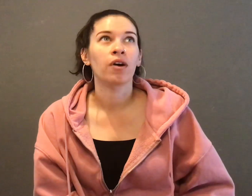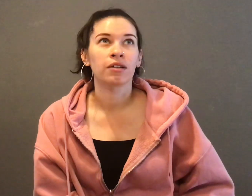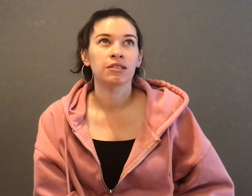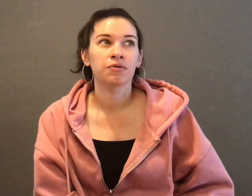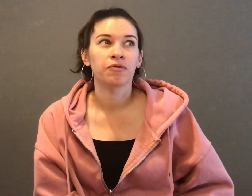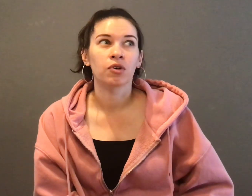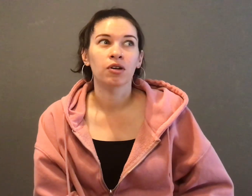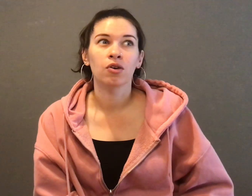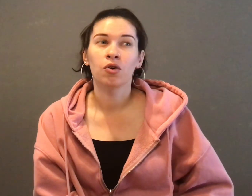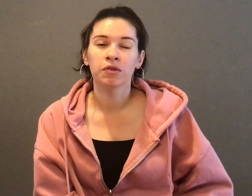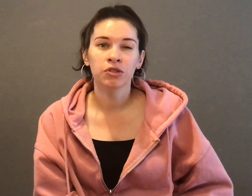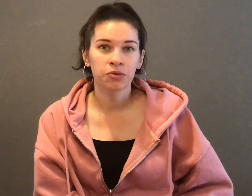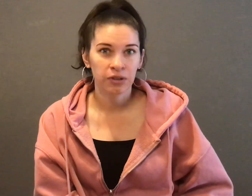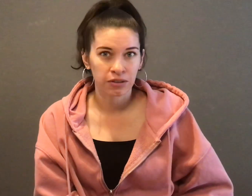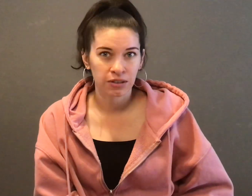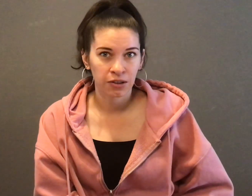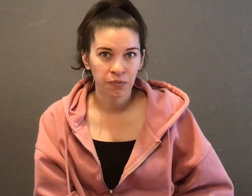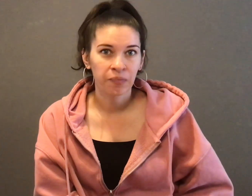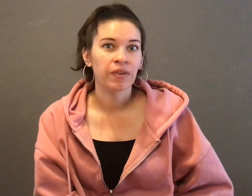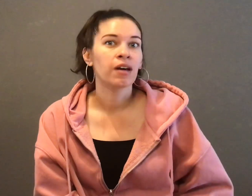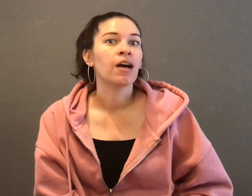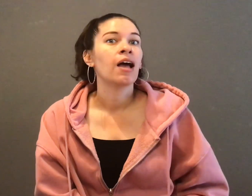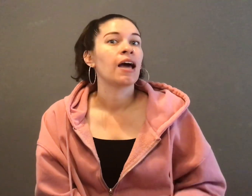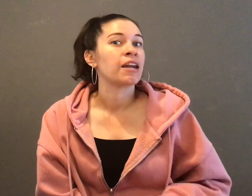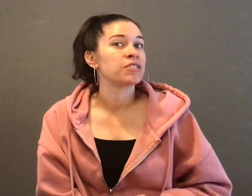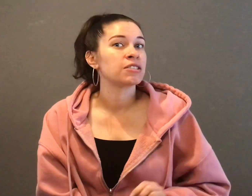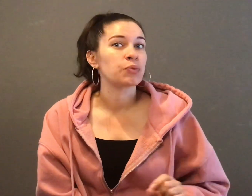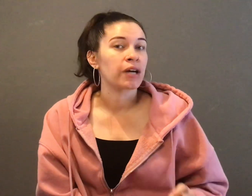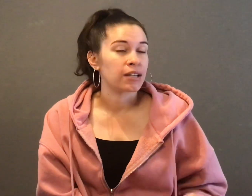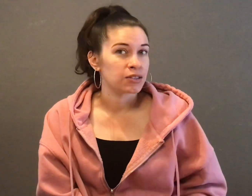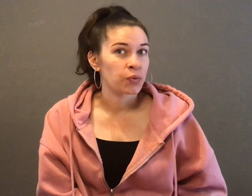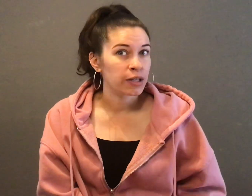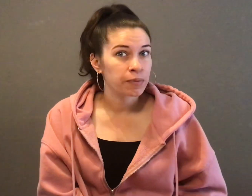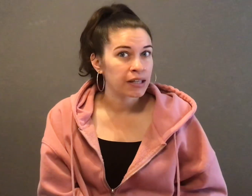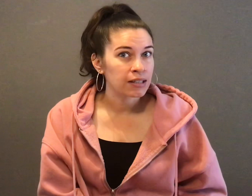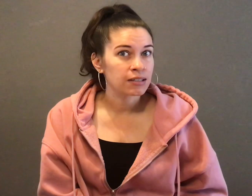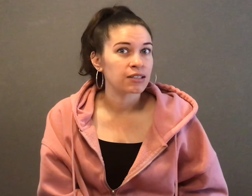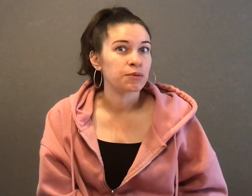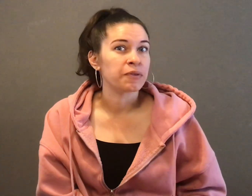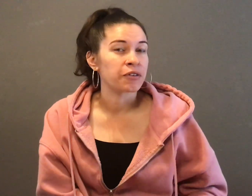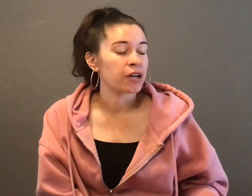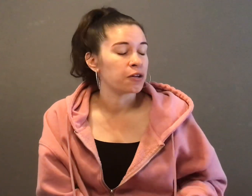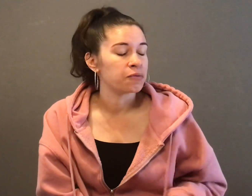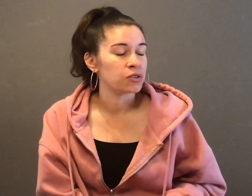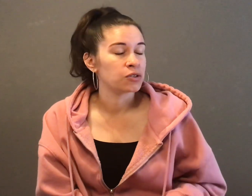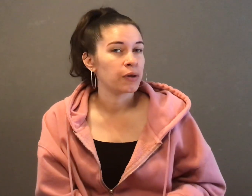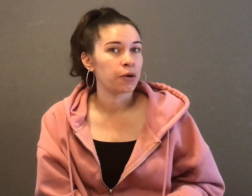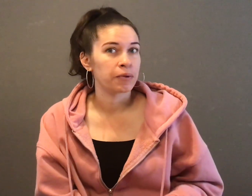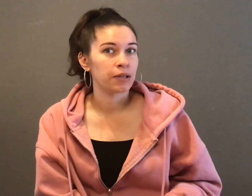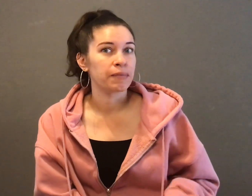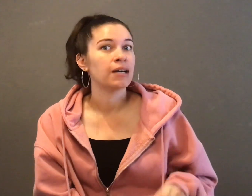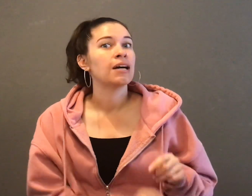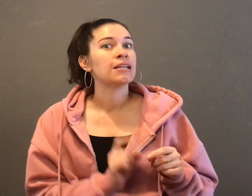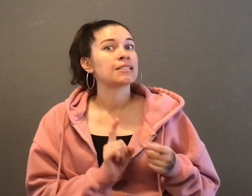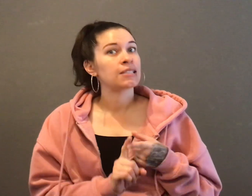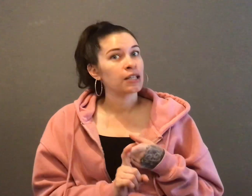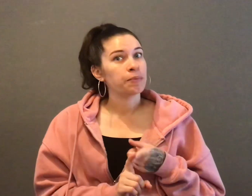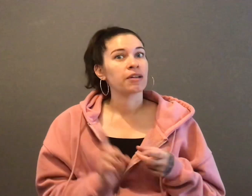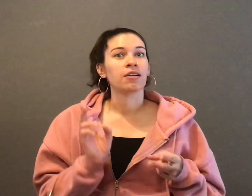autism for over two years now and ever since we got his weighted blanket has been very helpful to help him sleep and